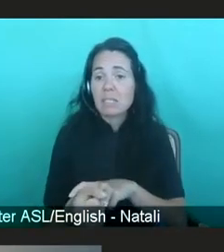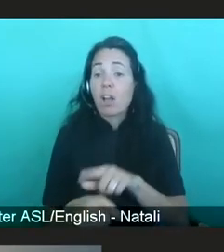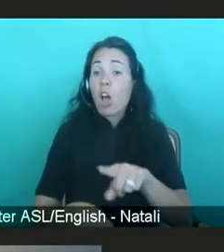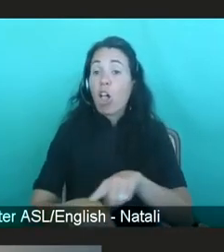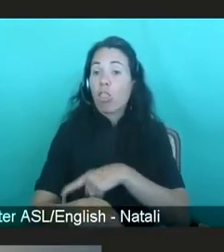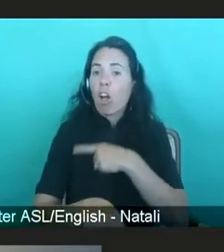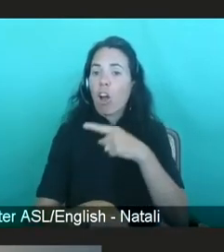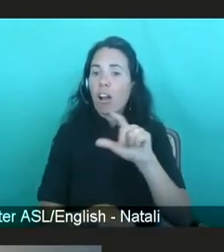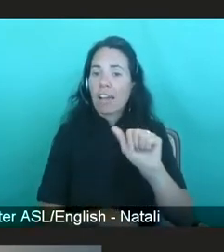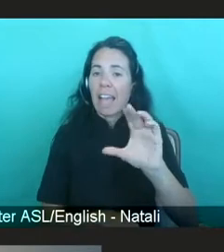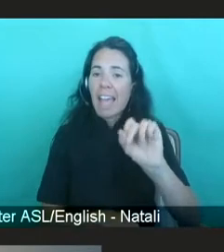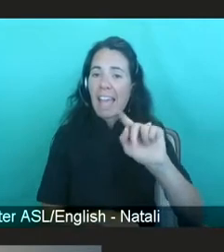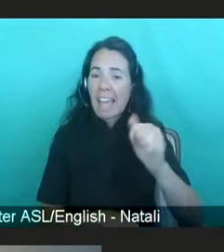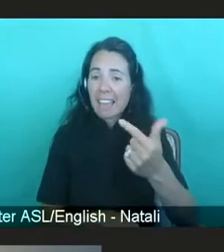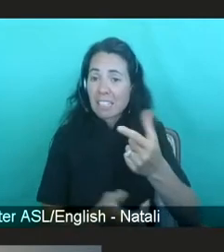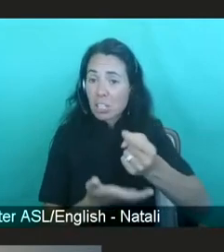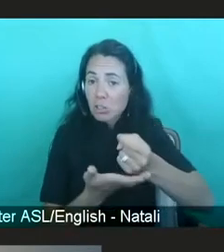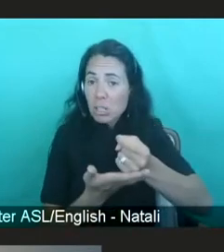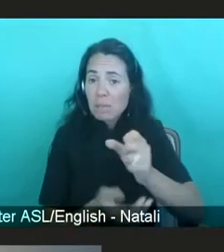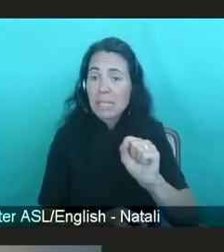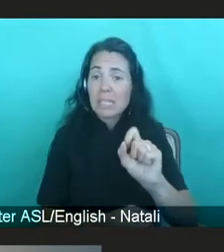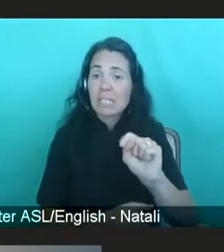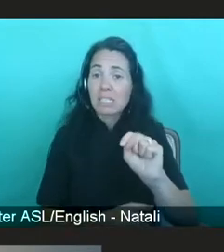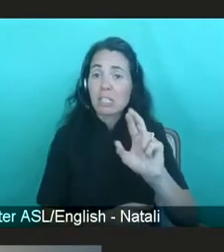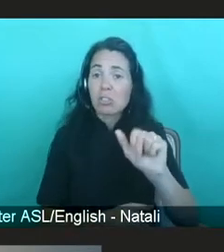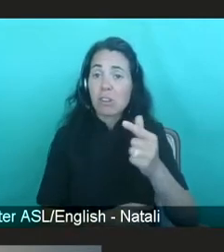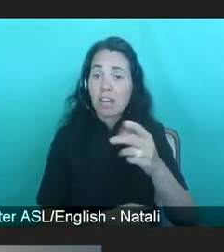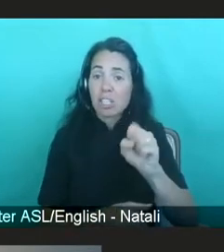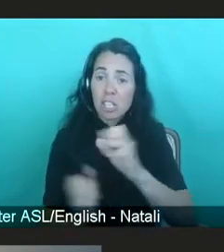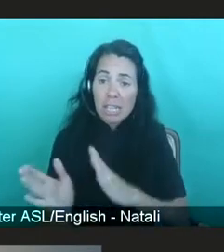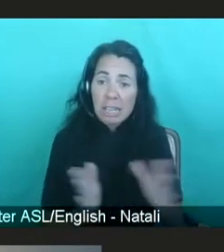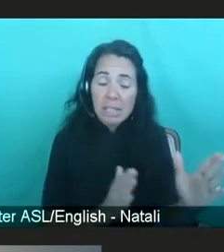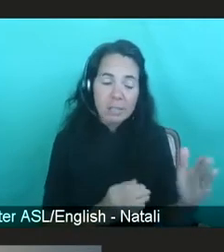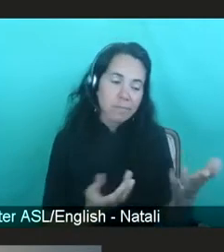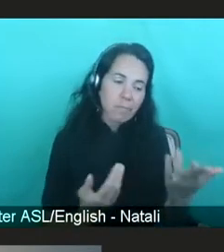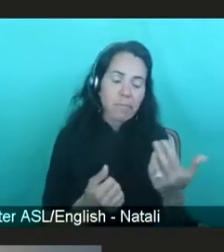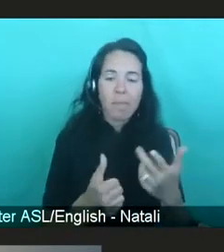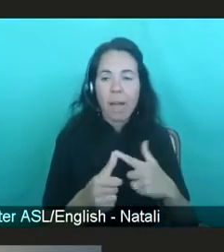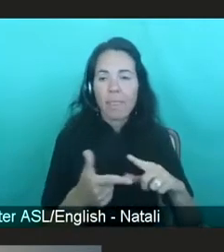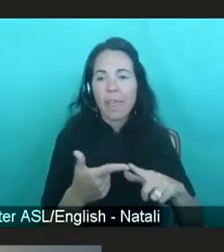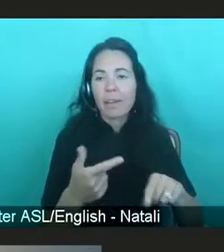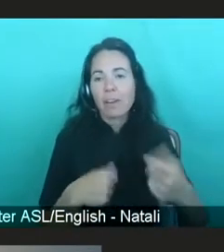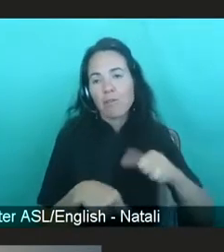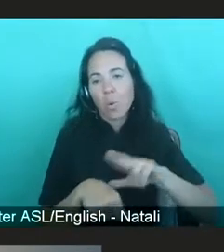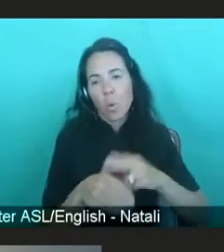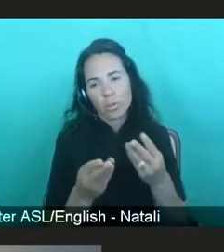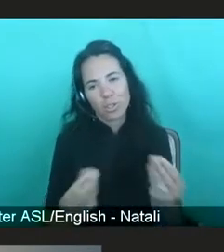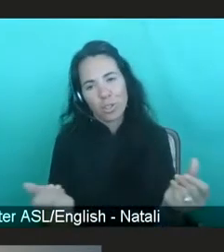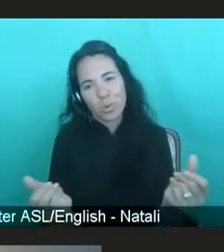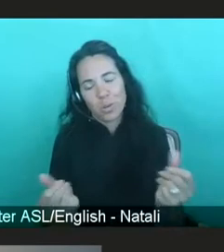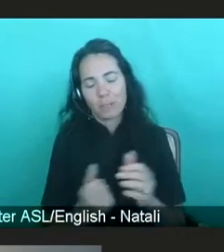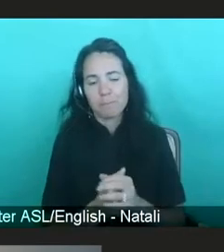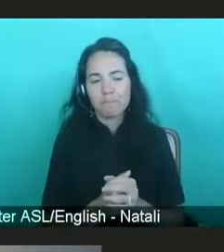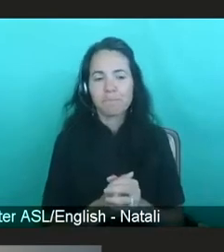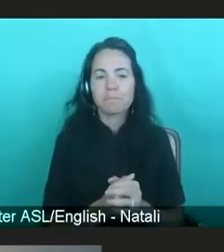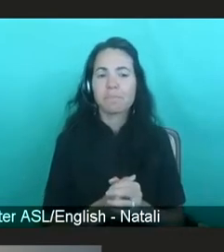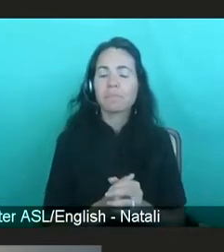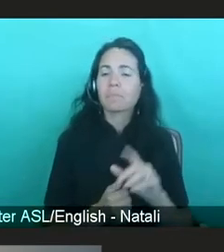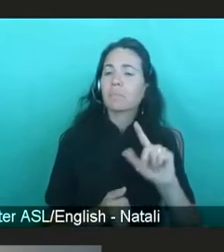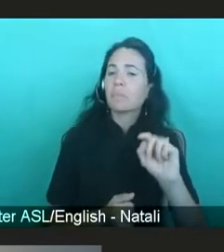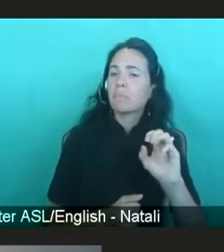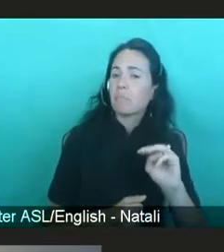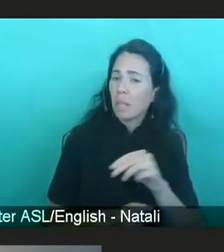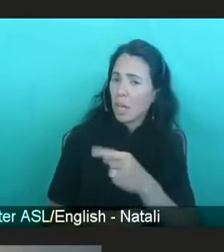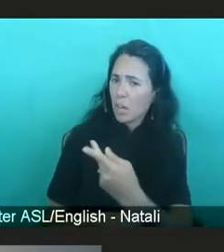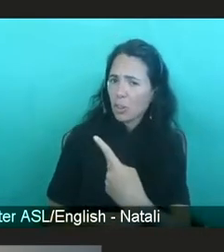strategies, and, of course, a cure. And, Dr. Wallace, you and I have done a lot of programs for